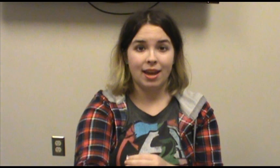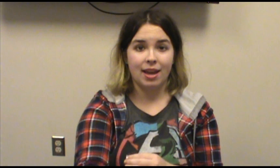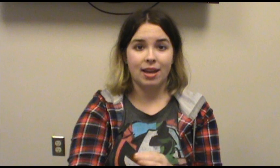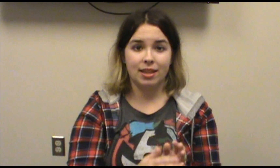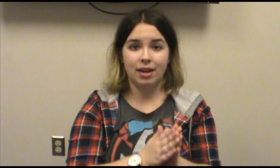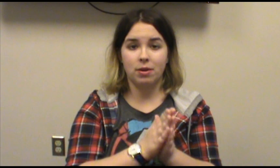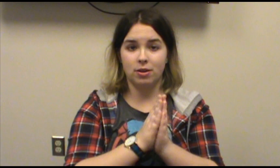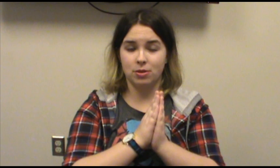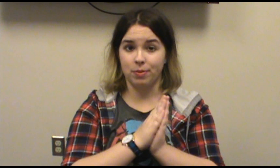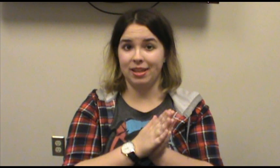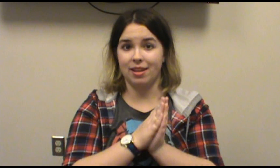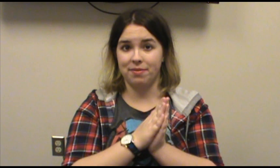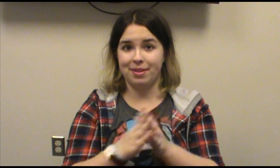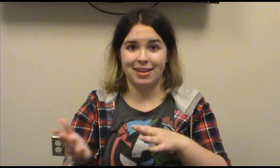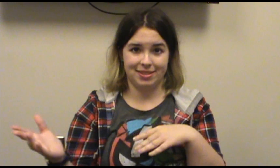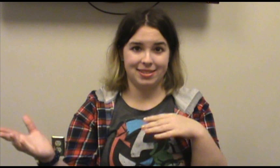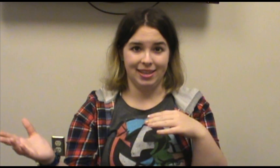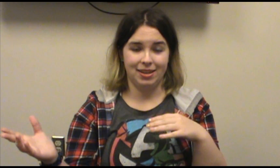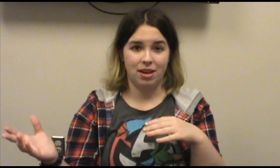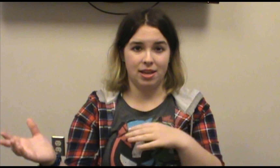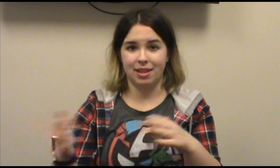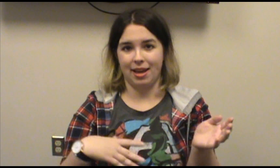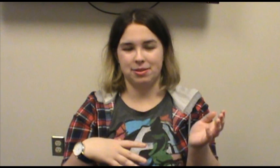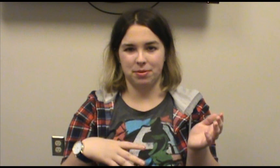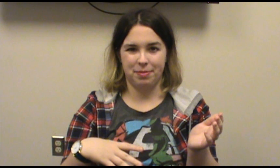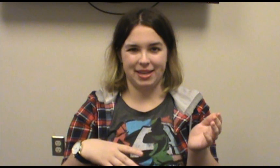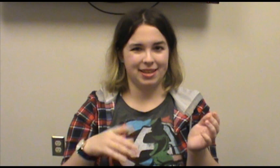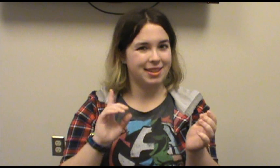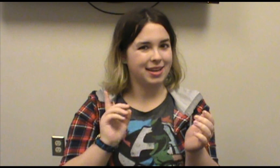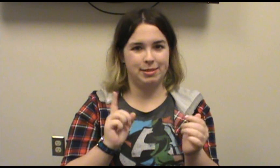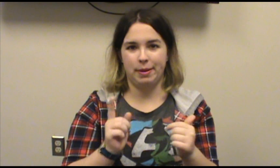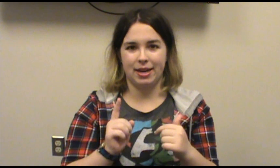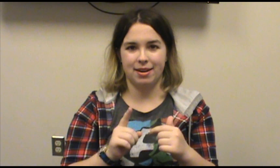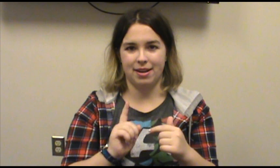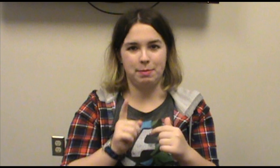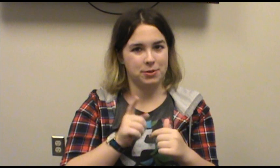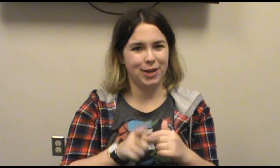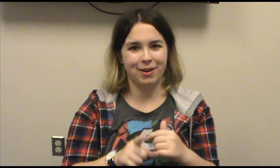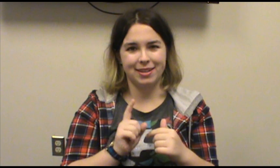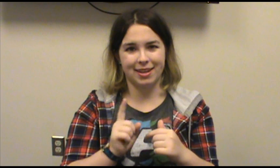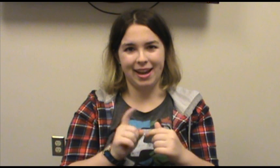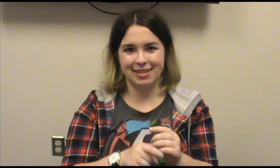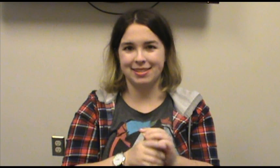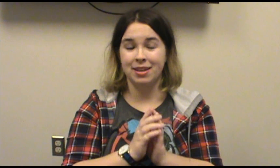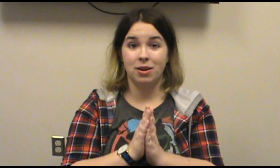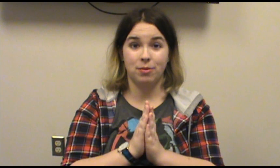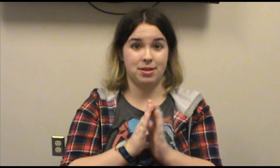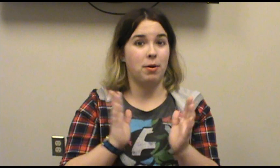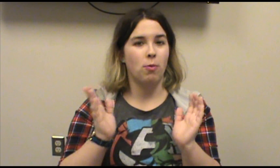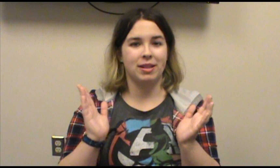And then I also really loved that scene in the classroom because I think I spotted a Tom Sawyer in the class, which I'm hoping